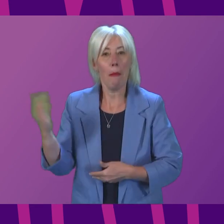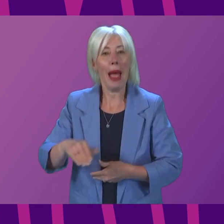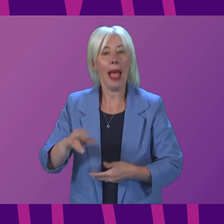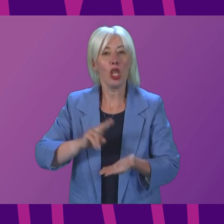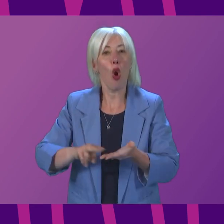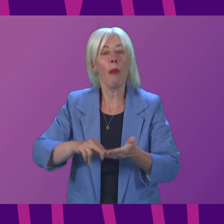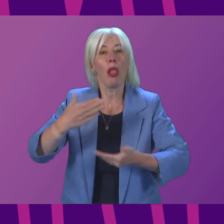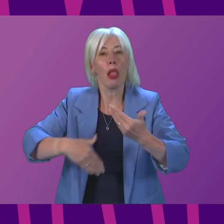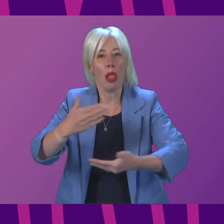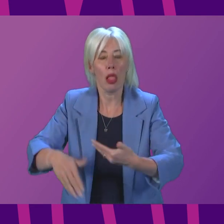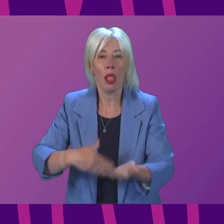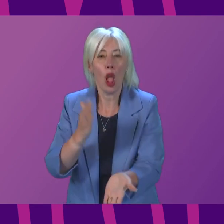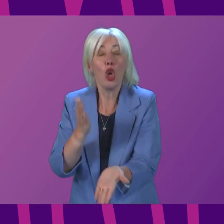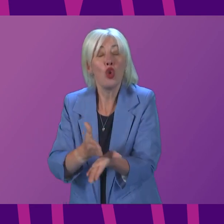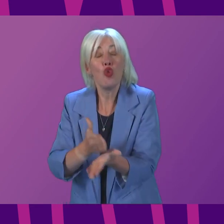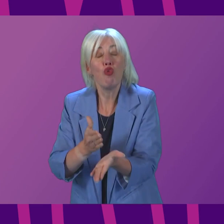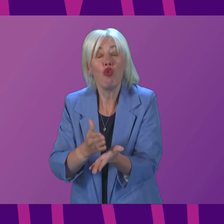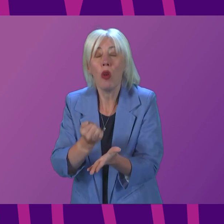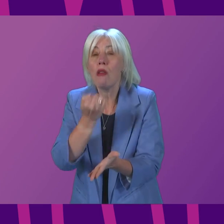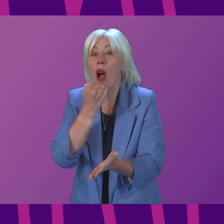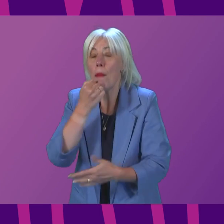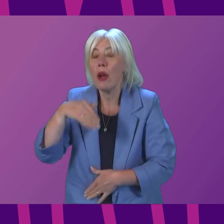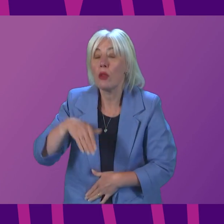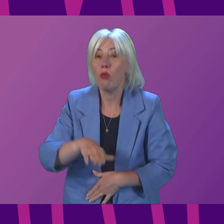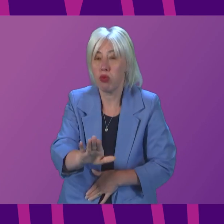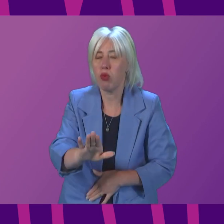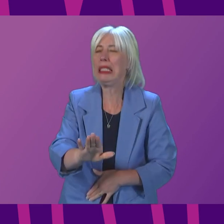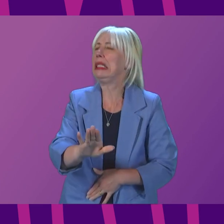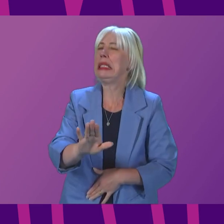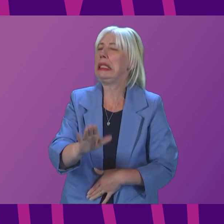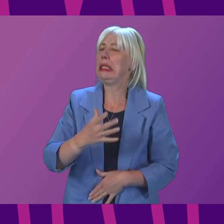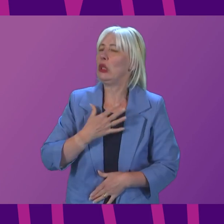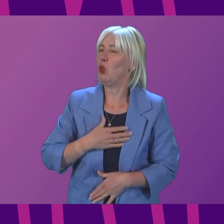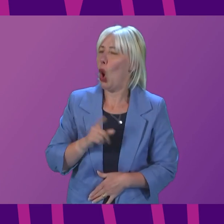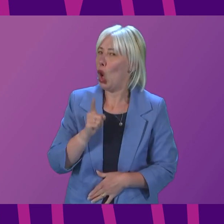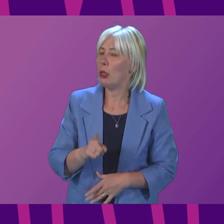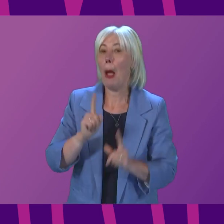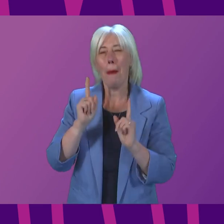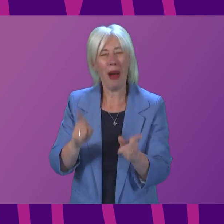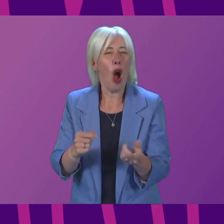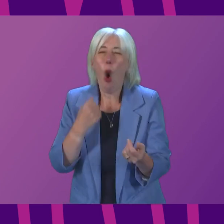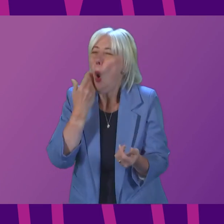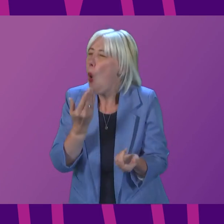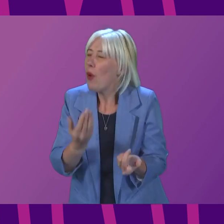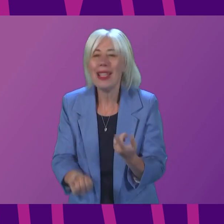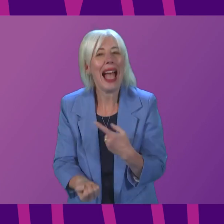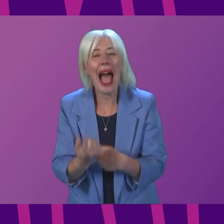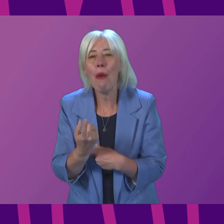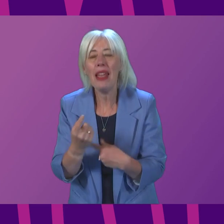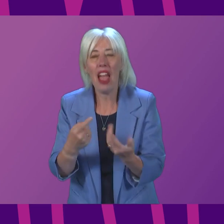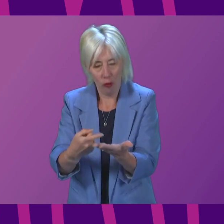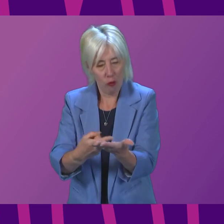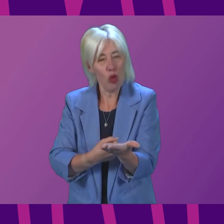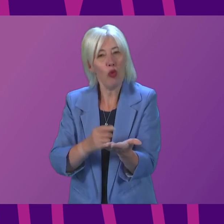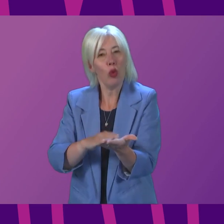It is true that case rates are higher at the moment than any of us would like, but Covid cases were always going to rise as restrictions